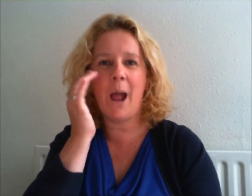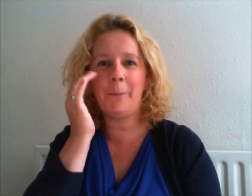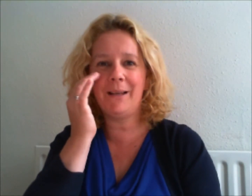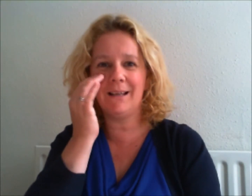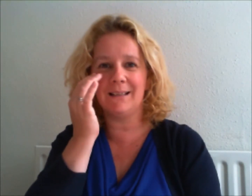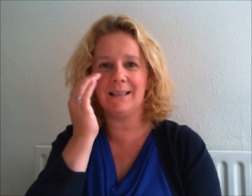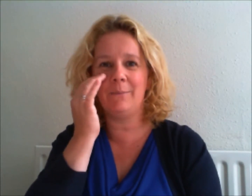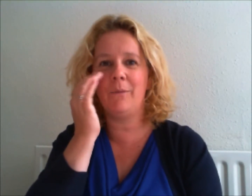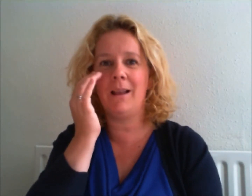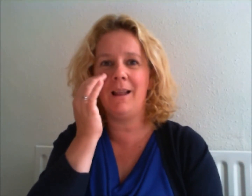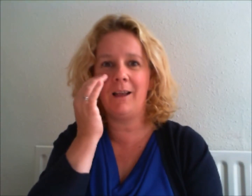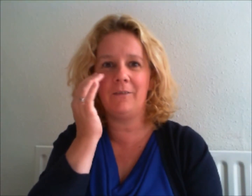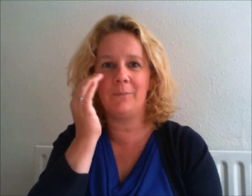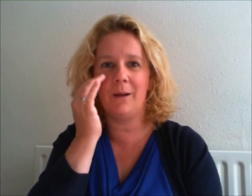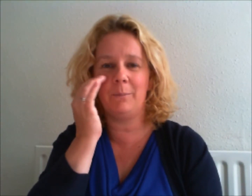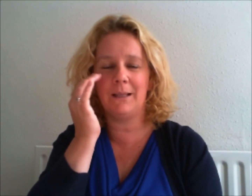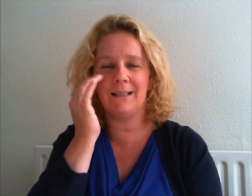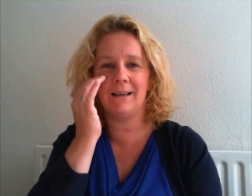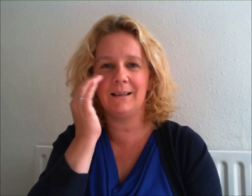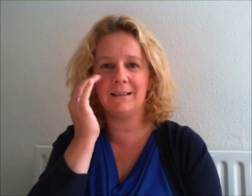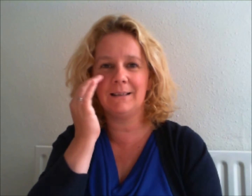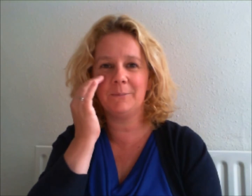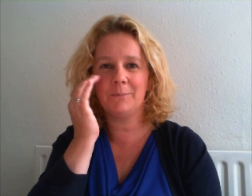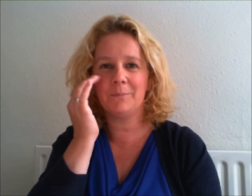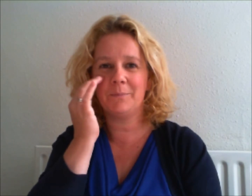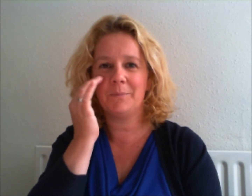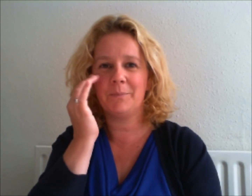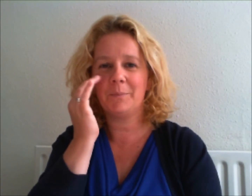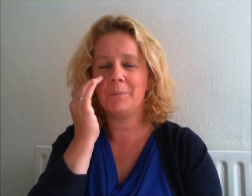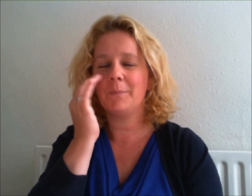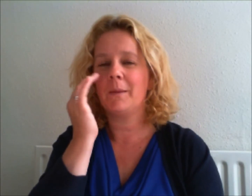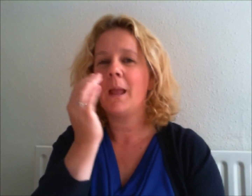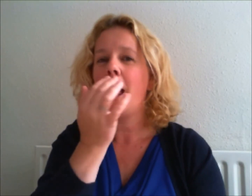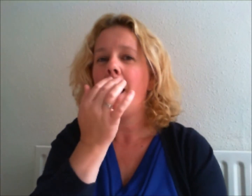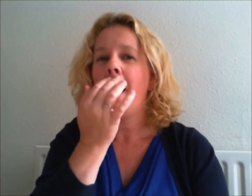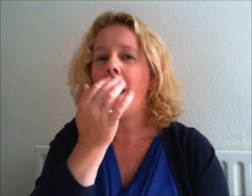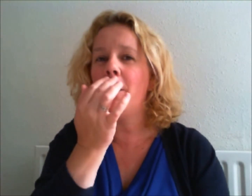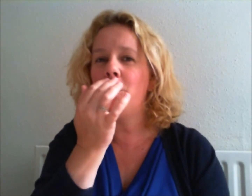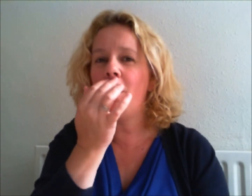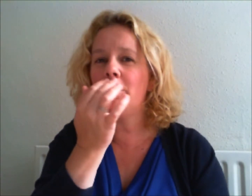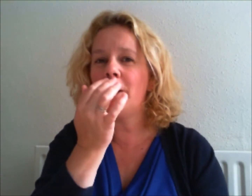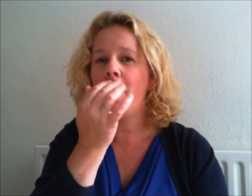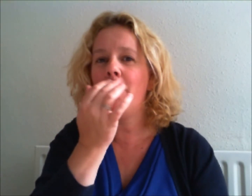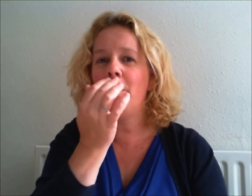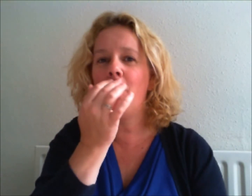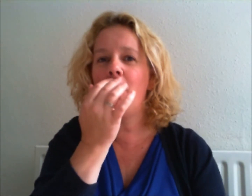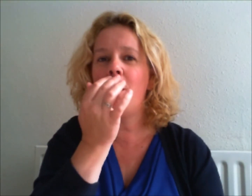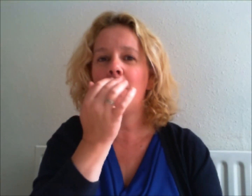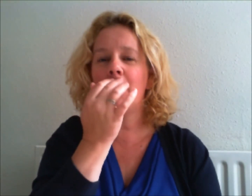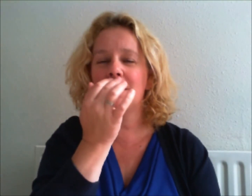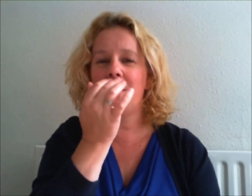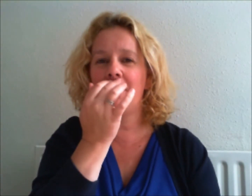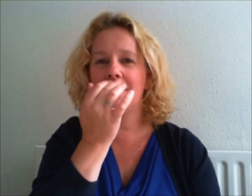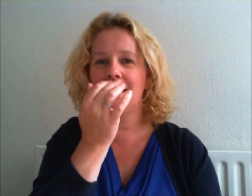happiness in my life and my business. I want more prosperity